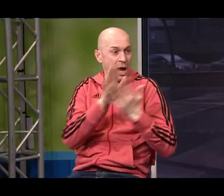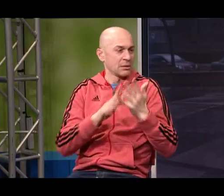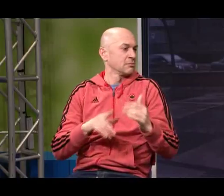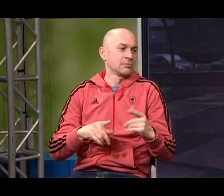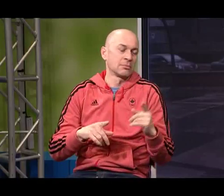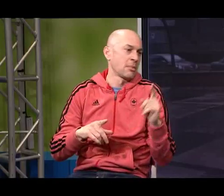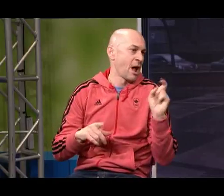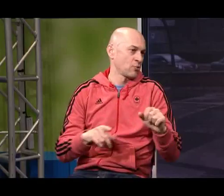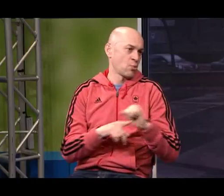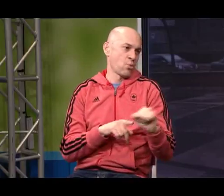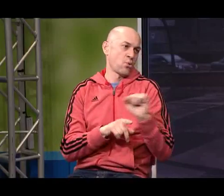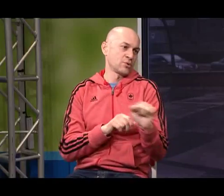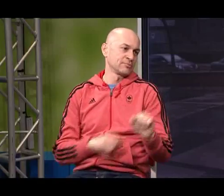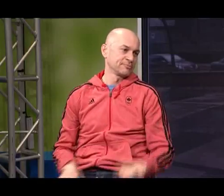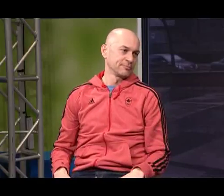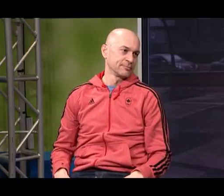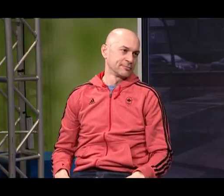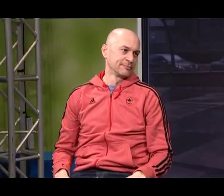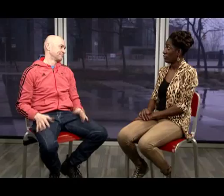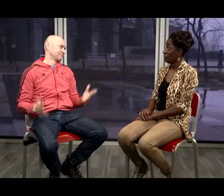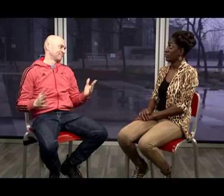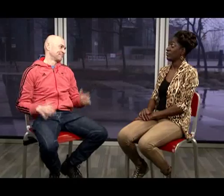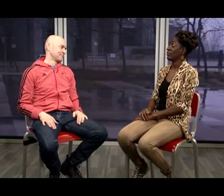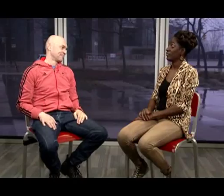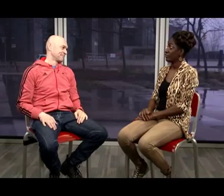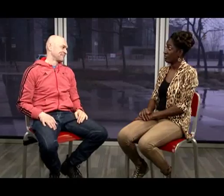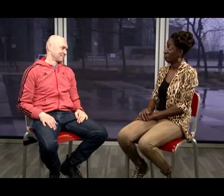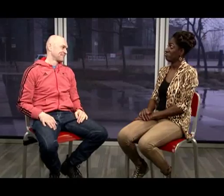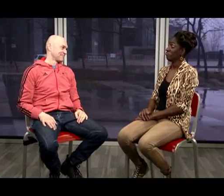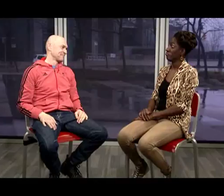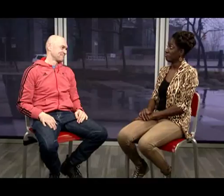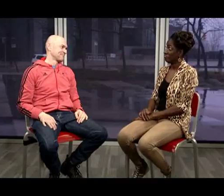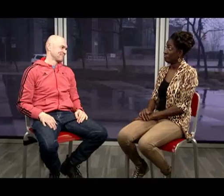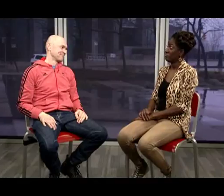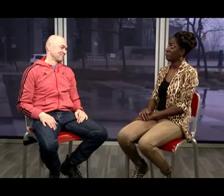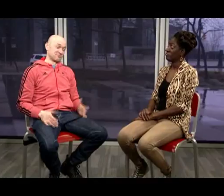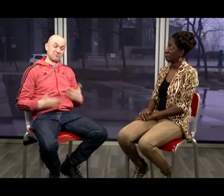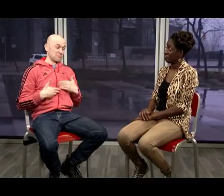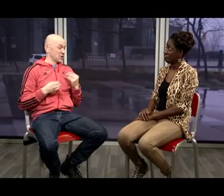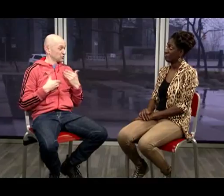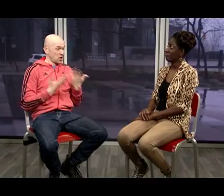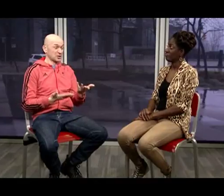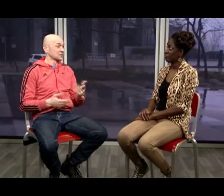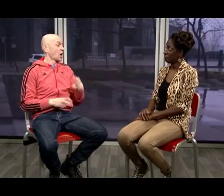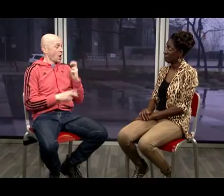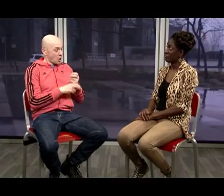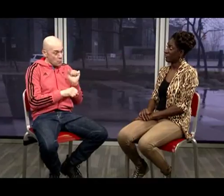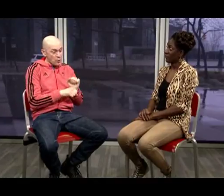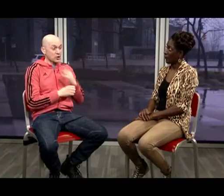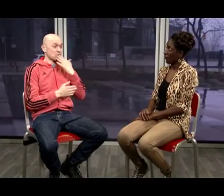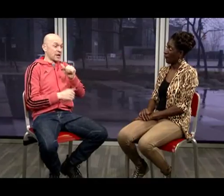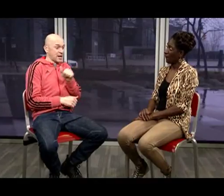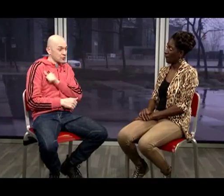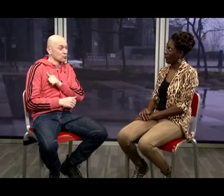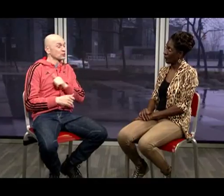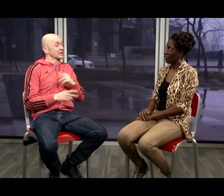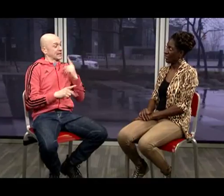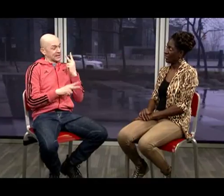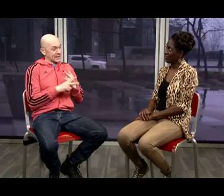there's all sorts of technique that needs to be learned in practice So I'd be happy if someone's interested in contacting me To work with this person